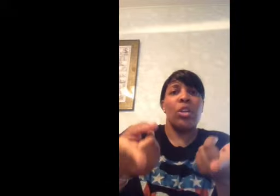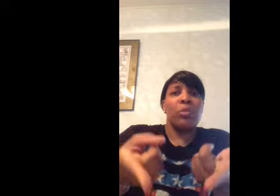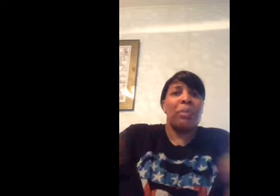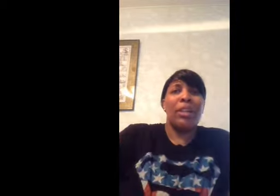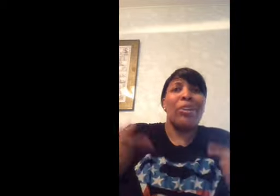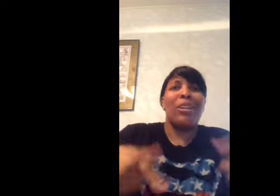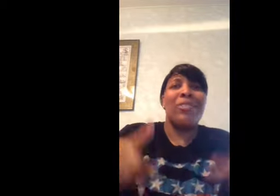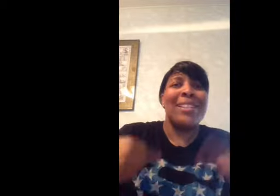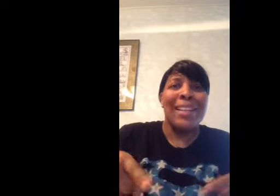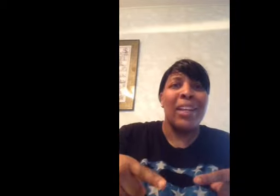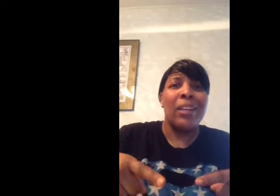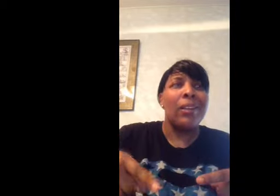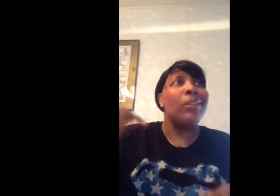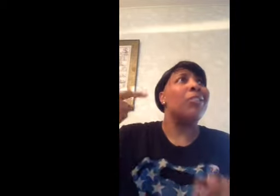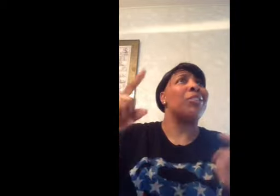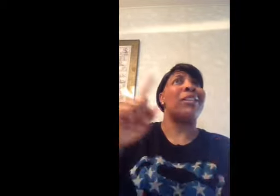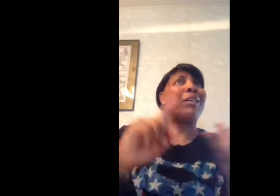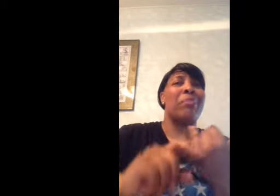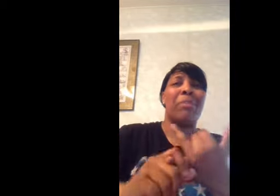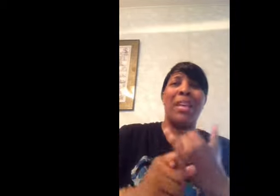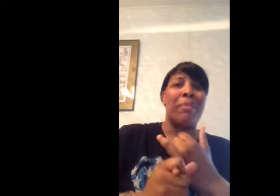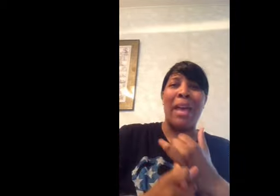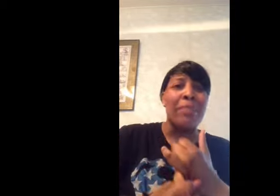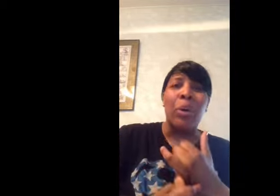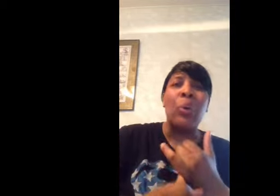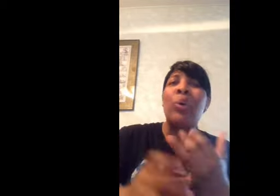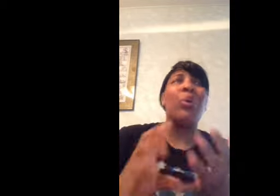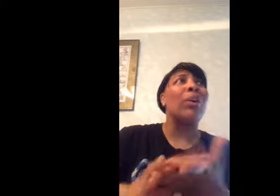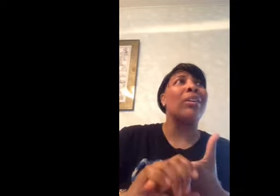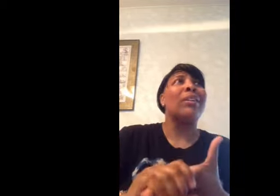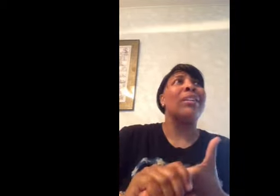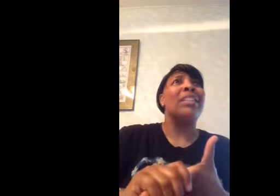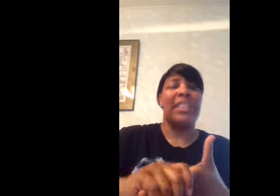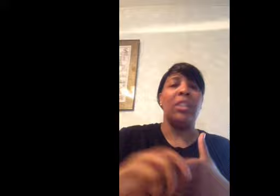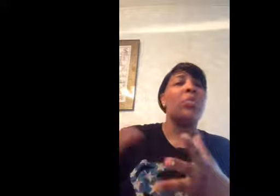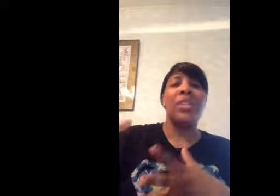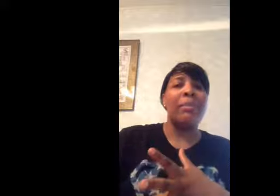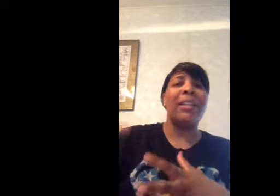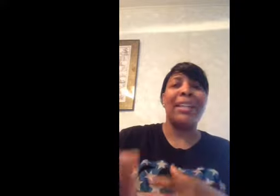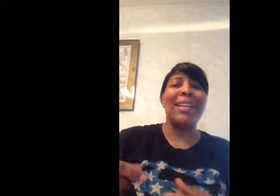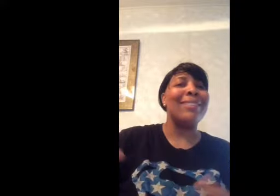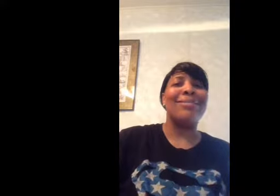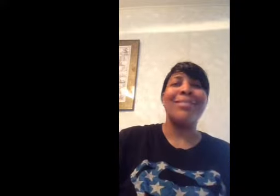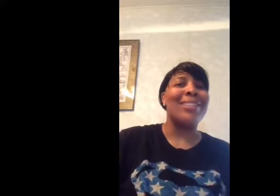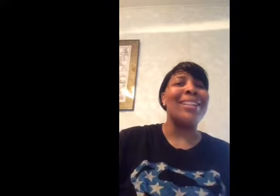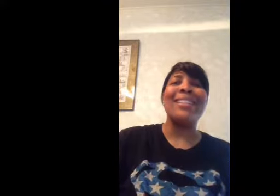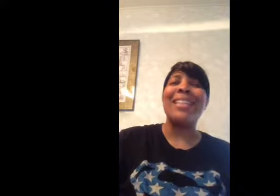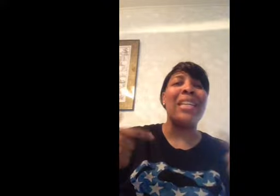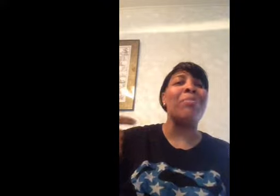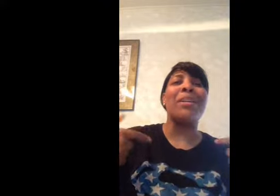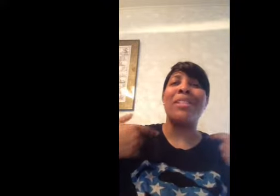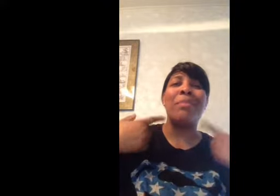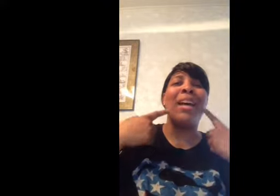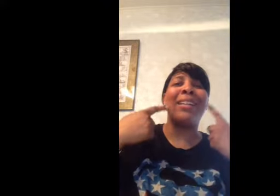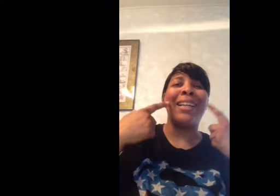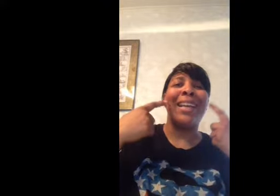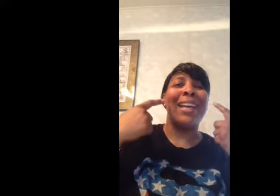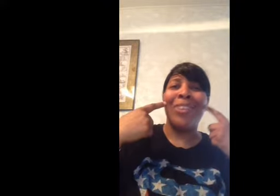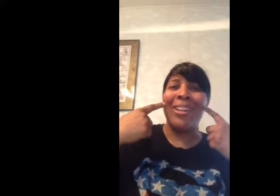to those people that aren't even sick they're just maybe in a bad mood or dealing with somebody like that just keep smiling whether